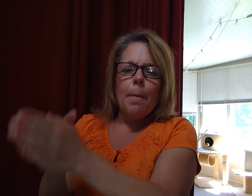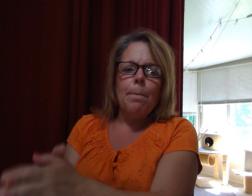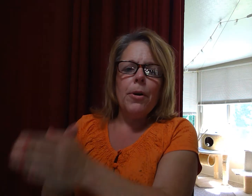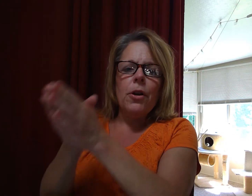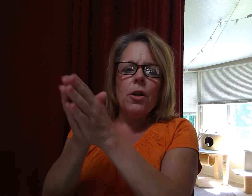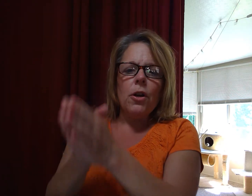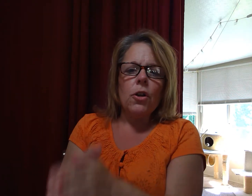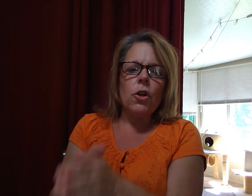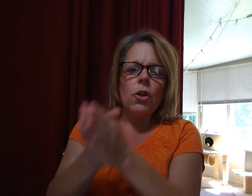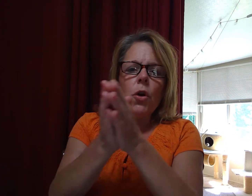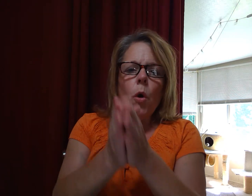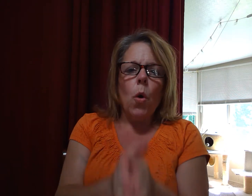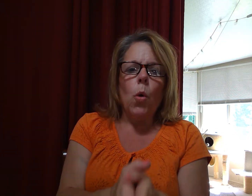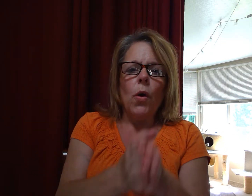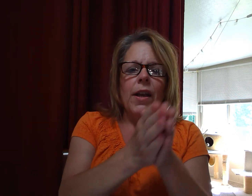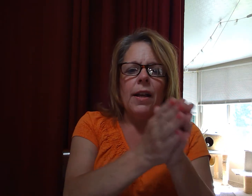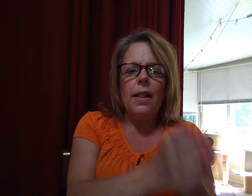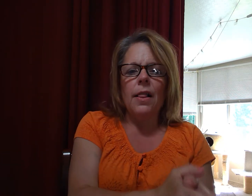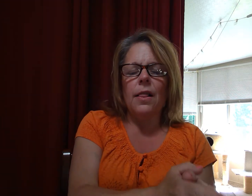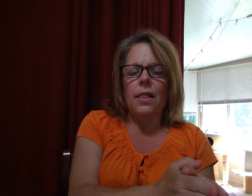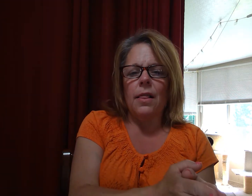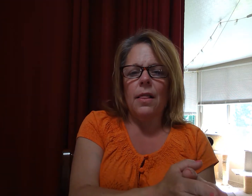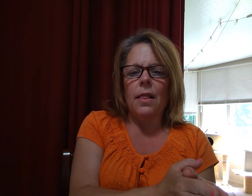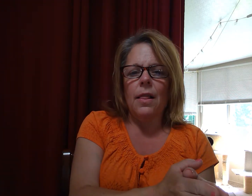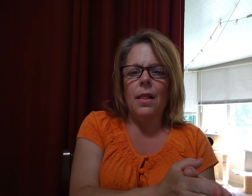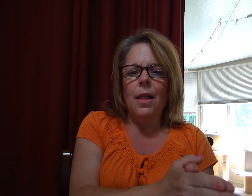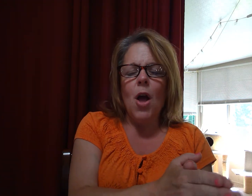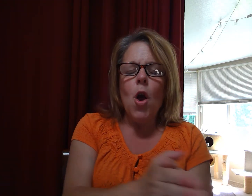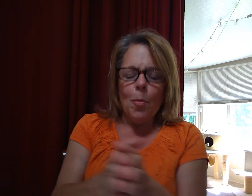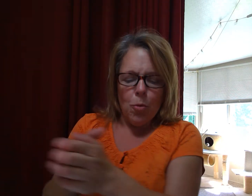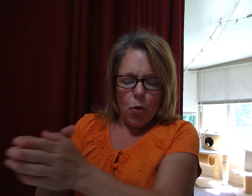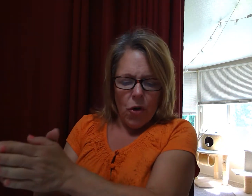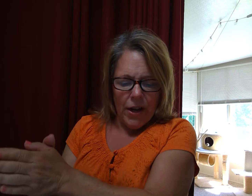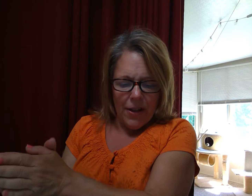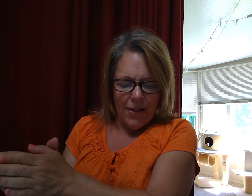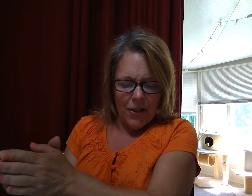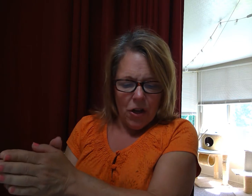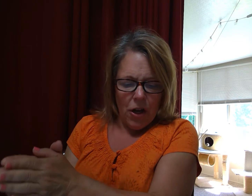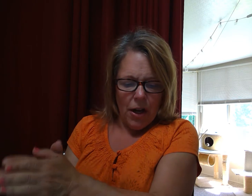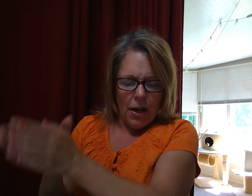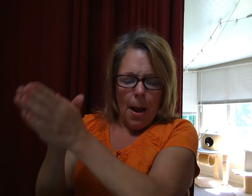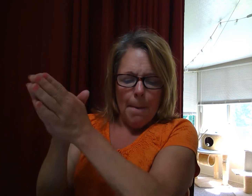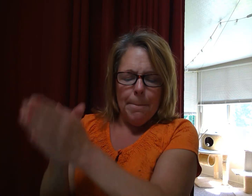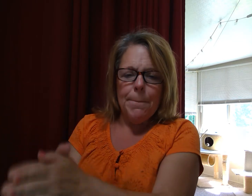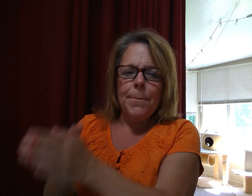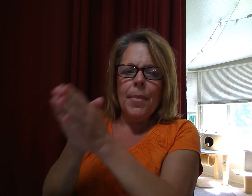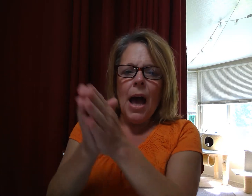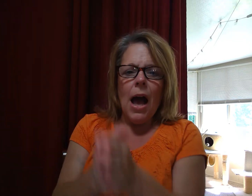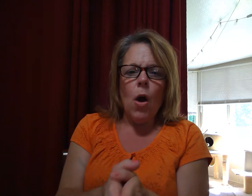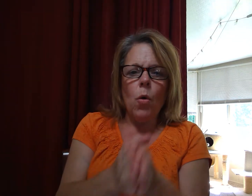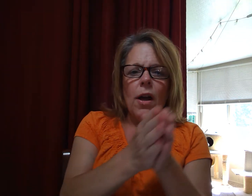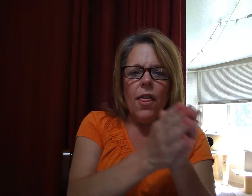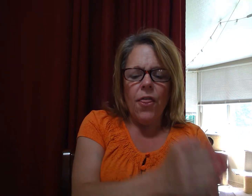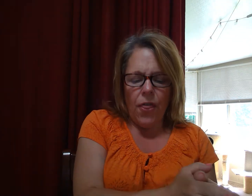B-R-O-I-L. Broil. Good. N-O-U-F.